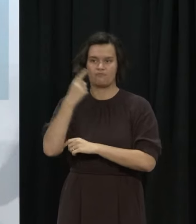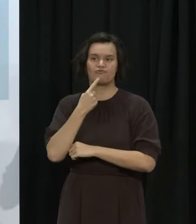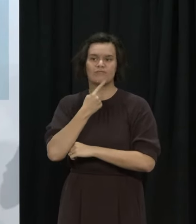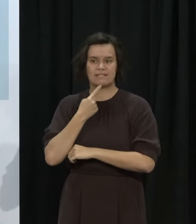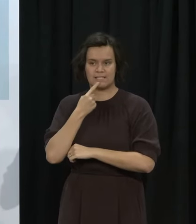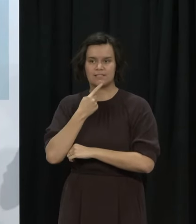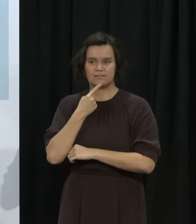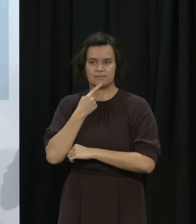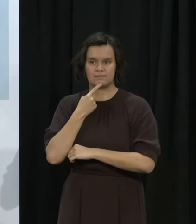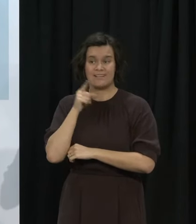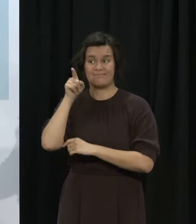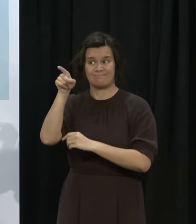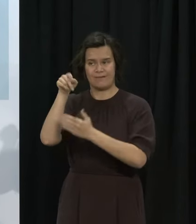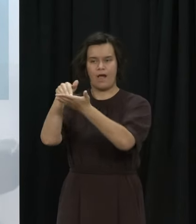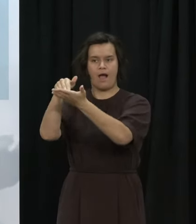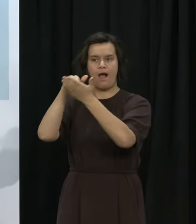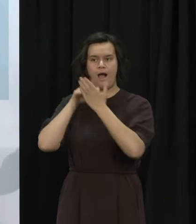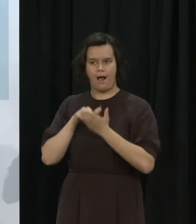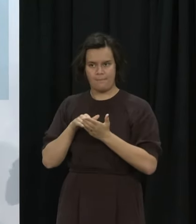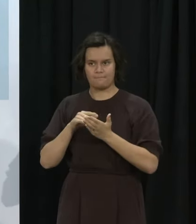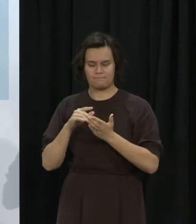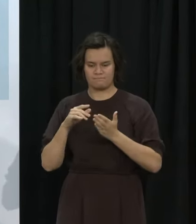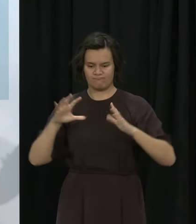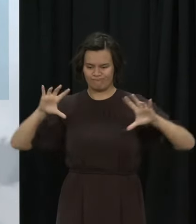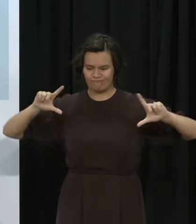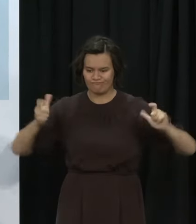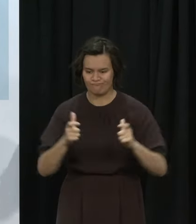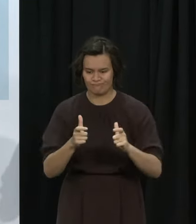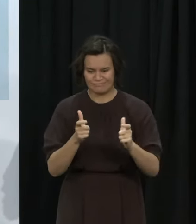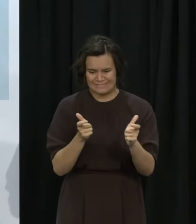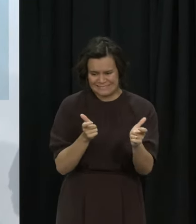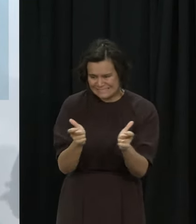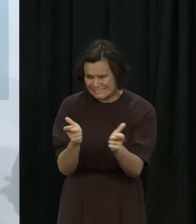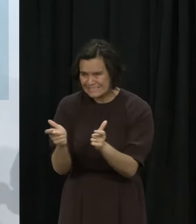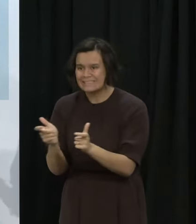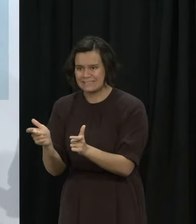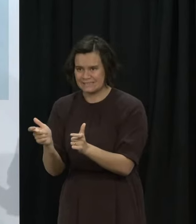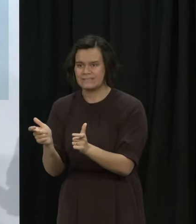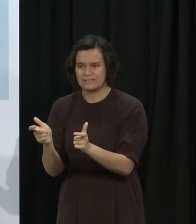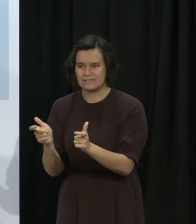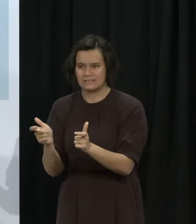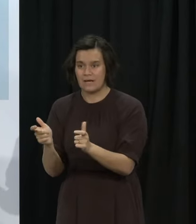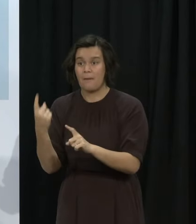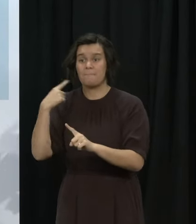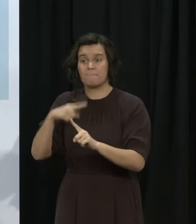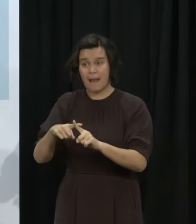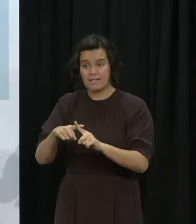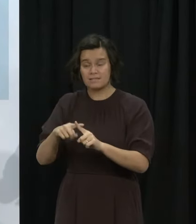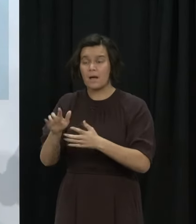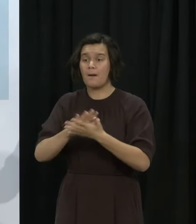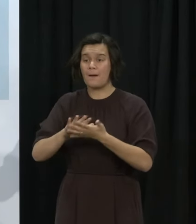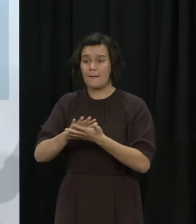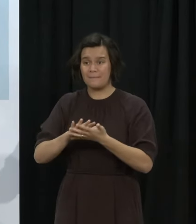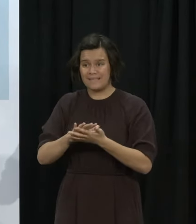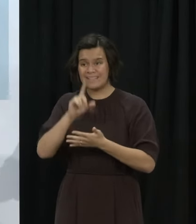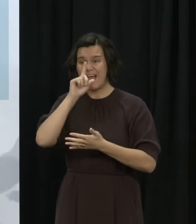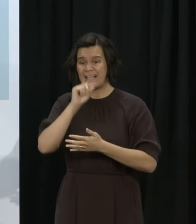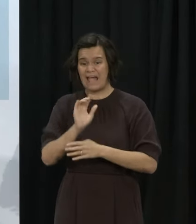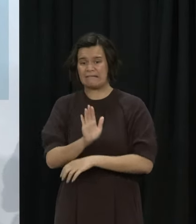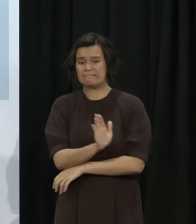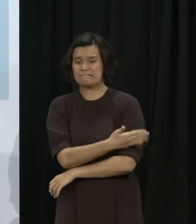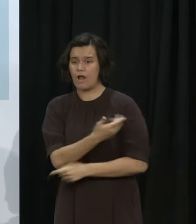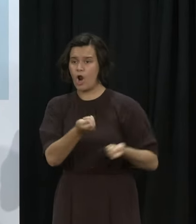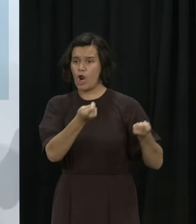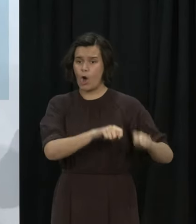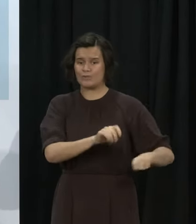chance of minimising the chances that we'd need to return to something more restrictive. It's not our intention to move